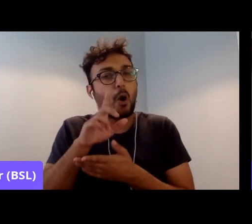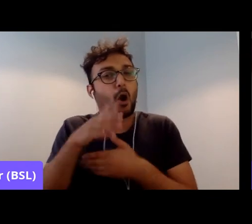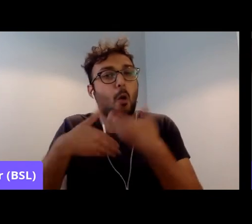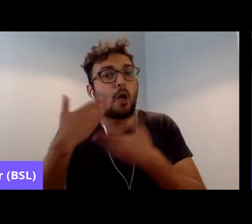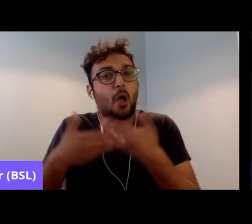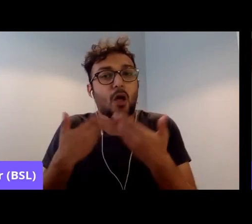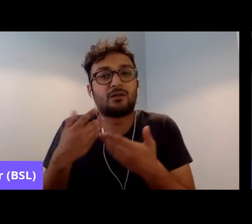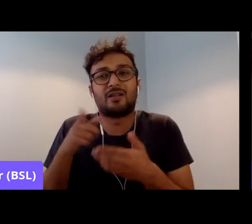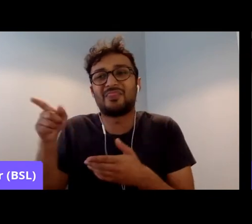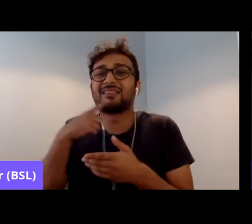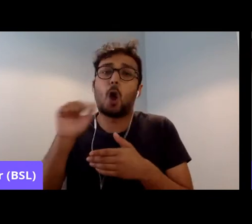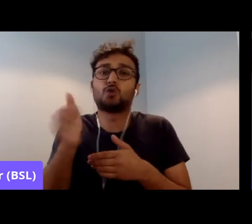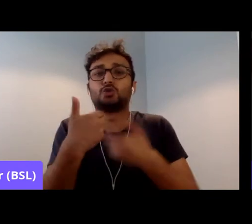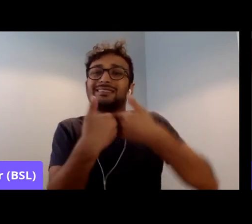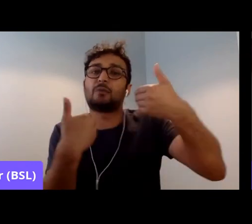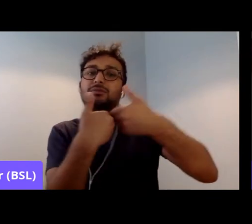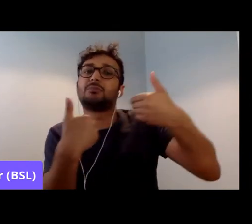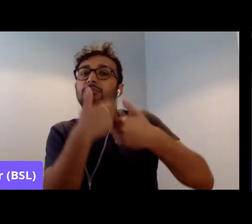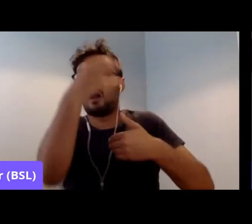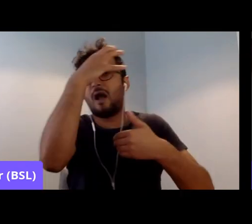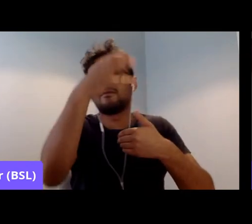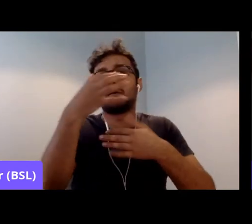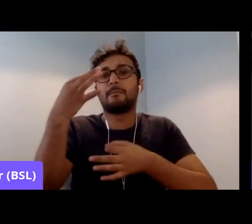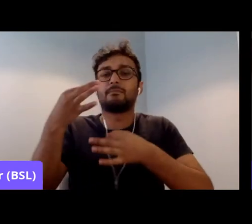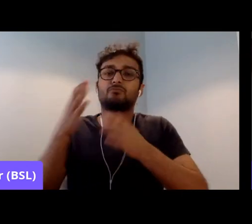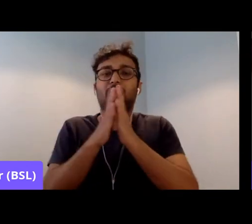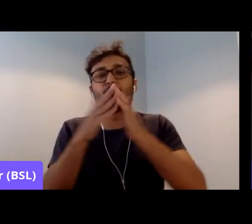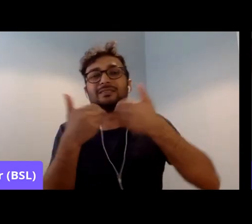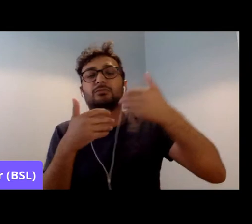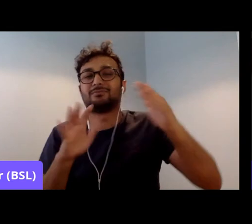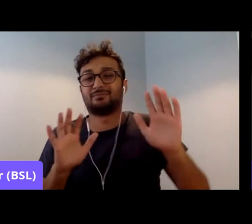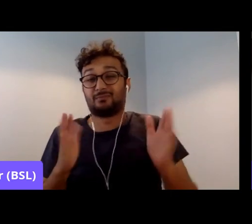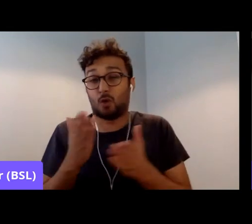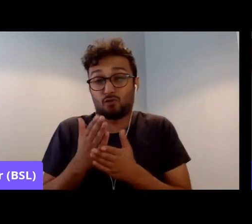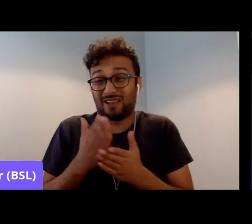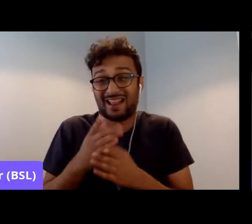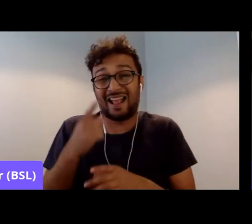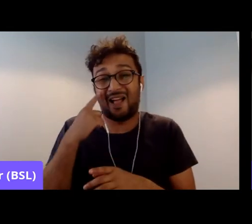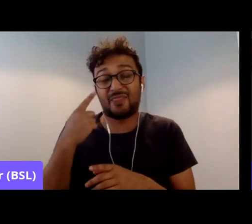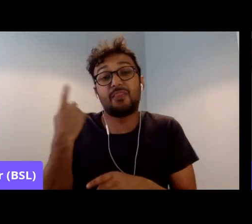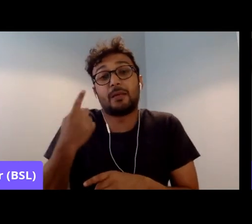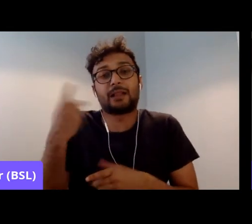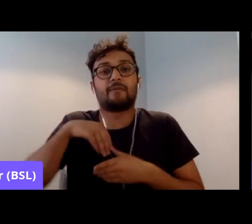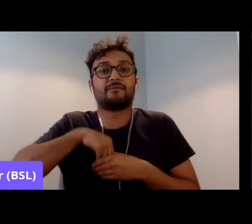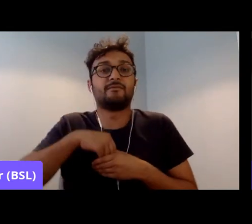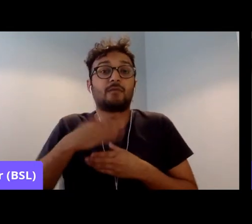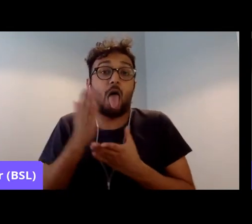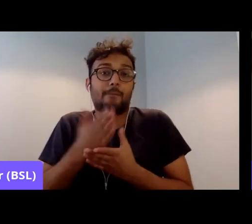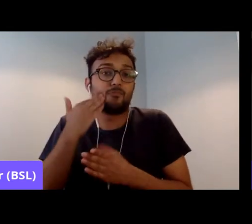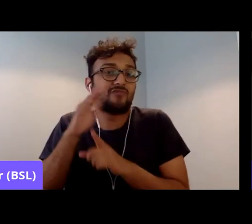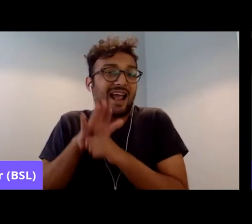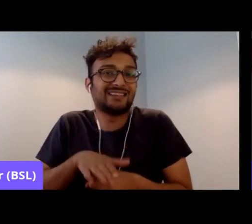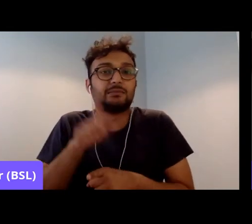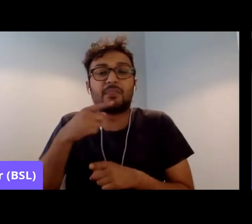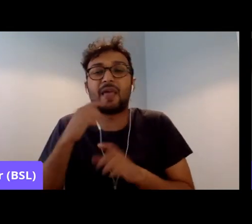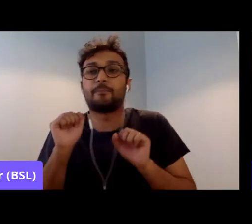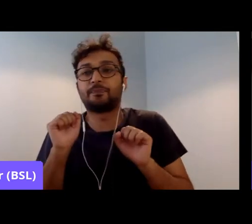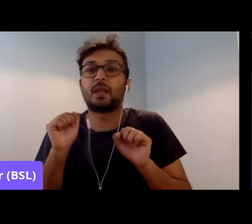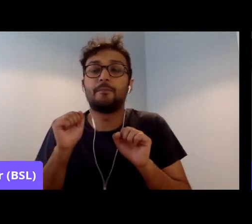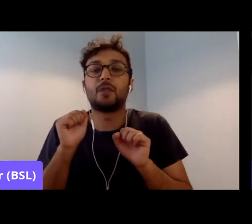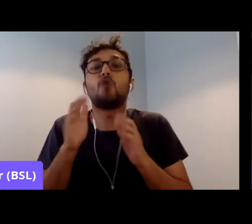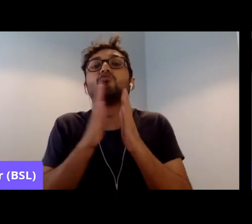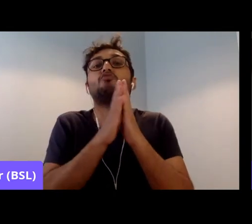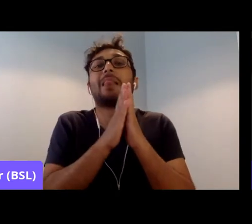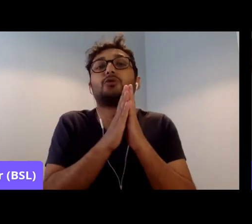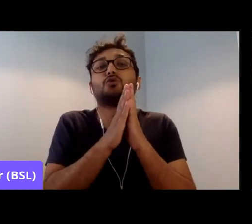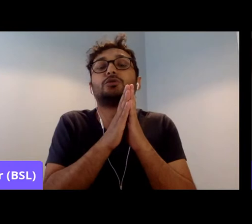feeling as if they have to hide behind Islamophobia. But that's not to say that we have to compromise and we have to say that religion